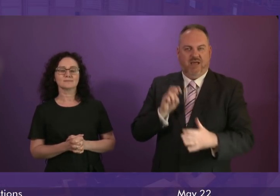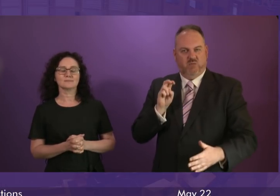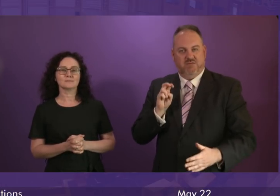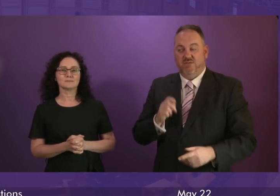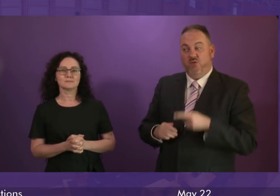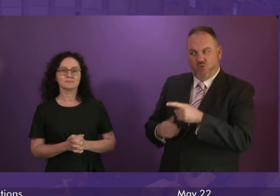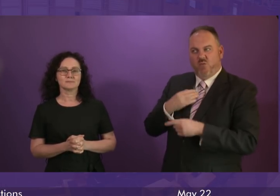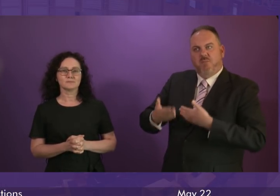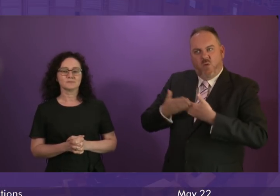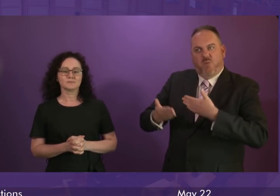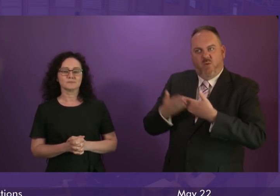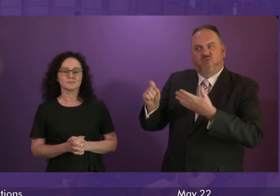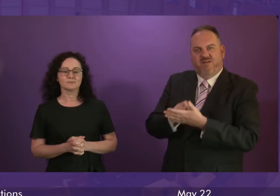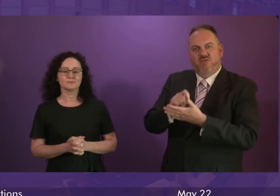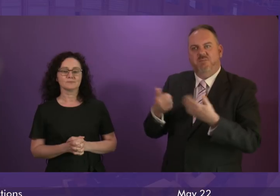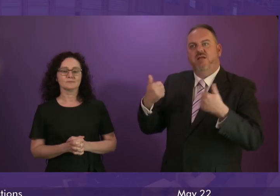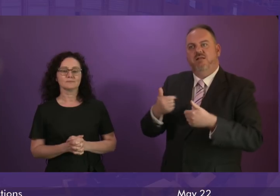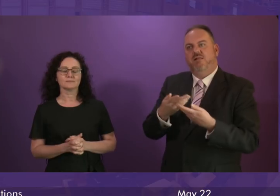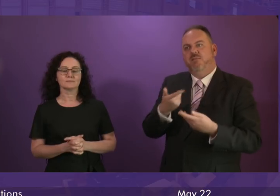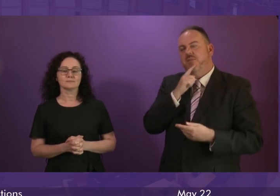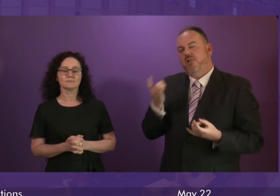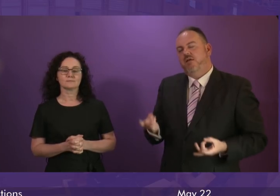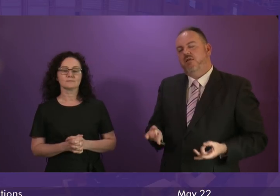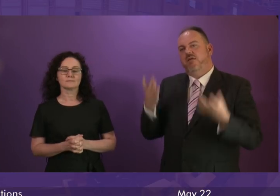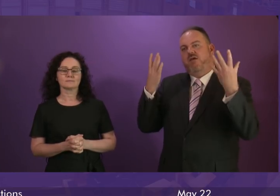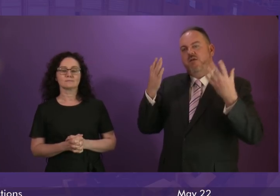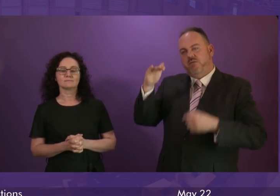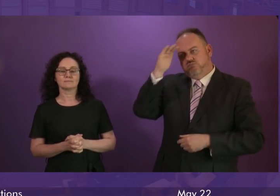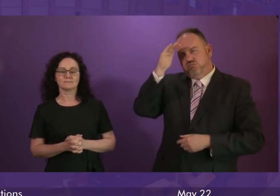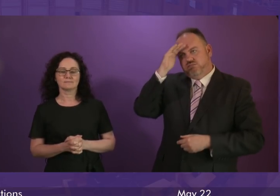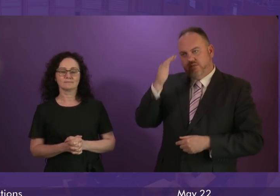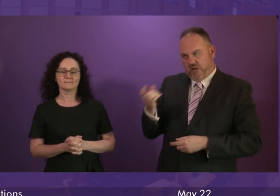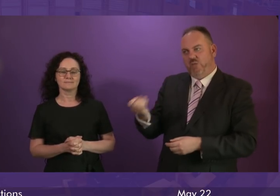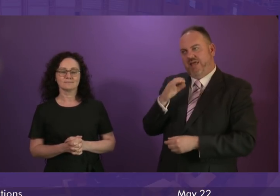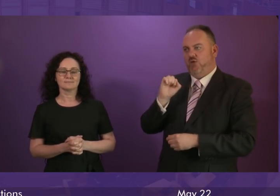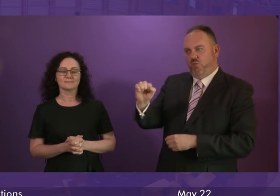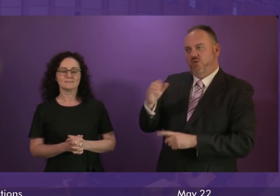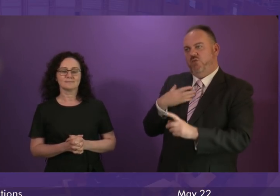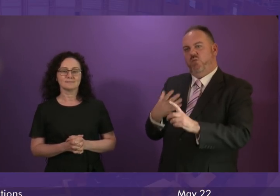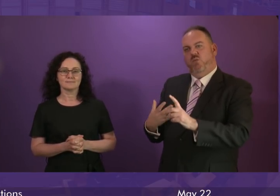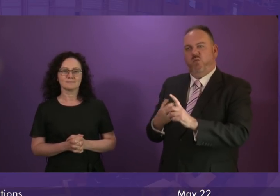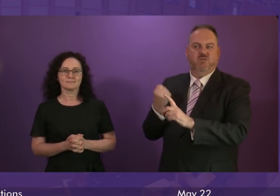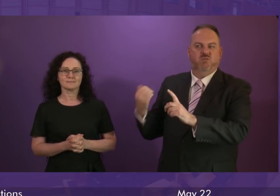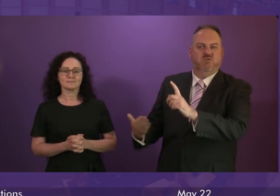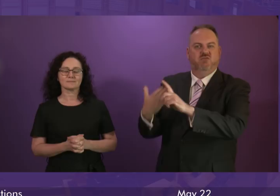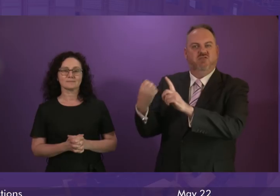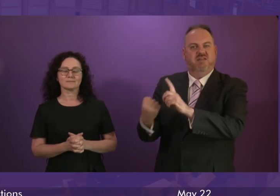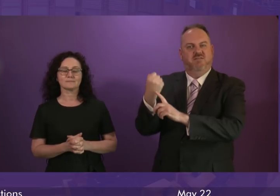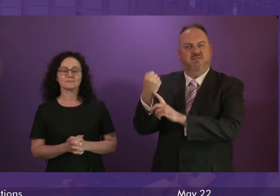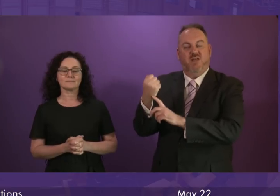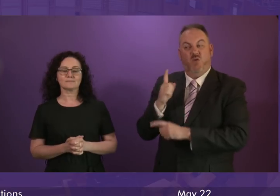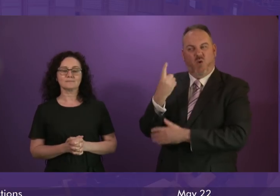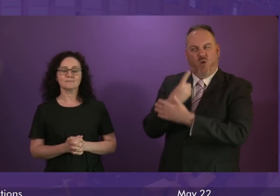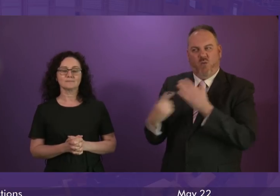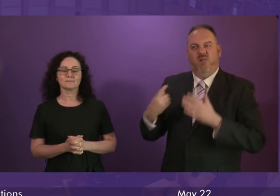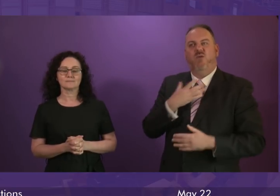more referendums until people are browbeaten into giving her the result that she wants. Isn't it the case that she's only interested